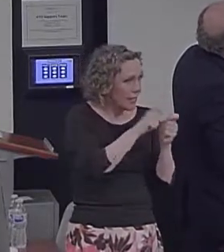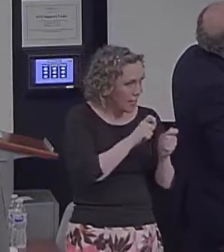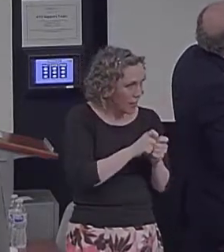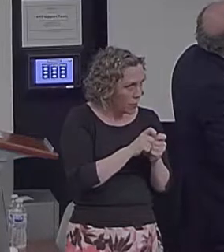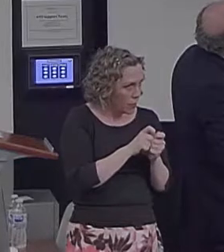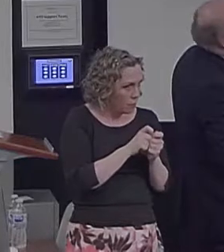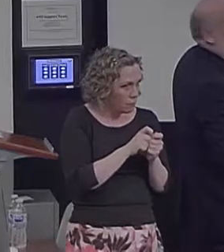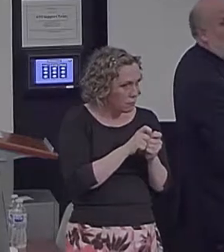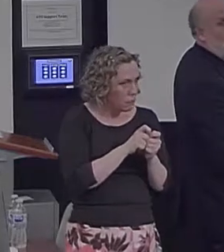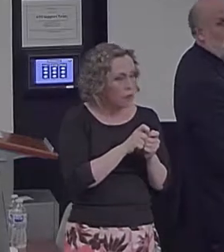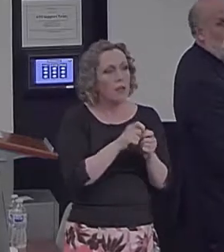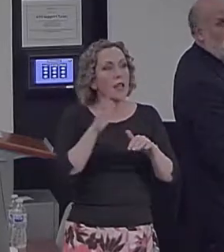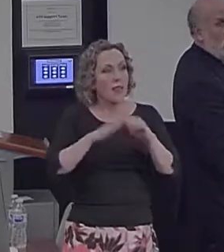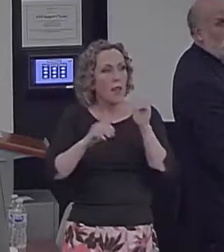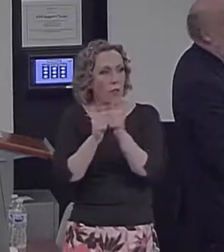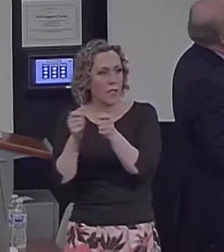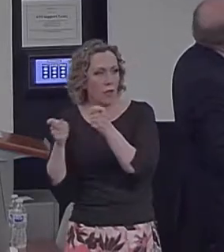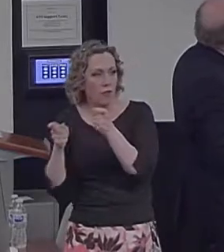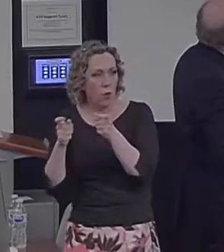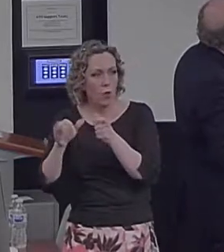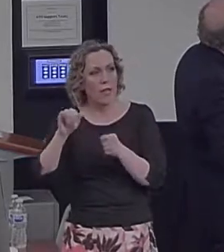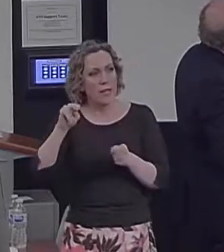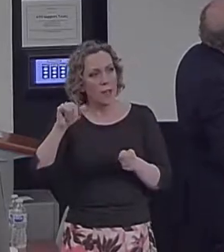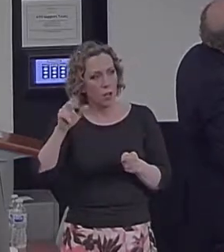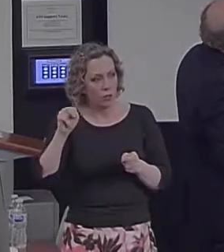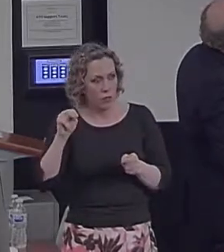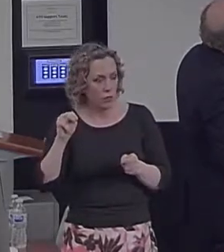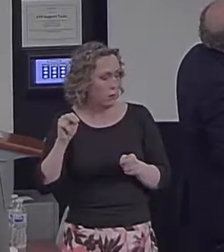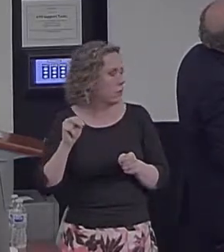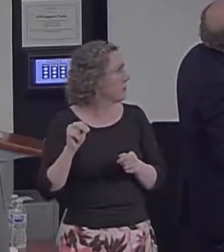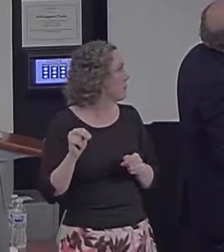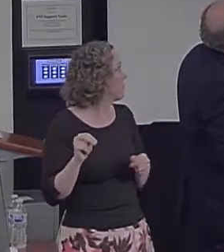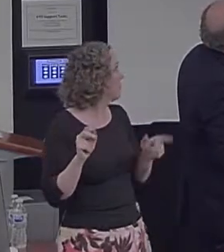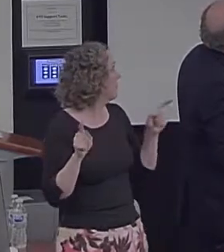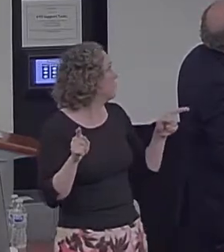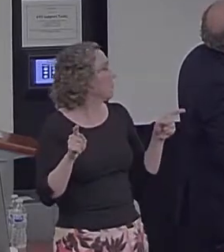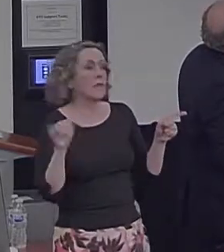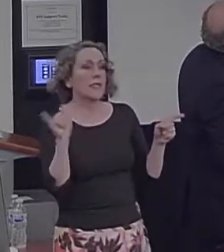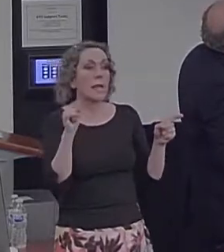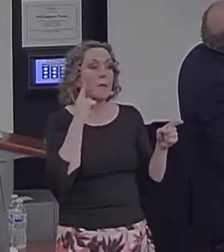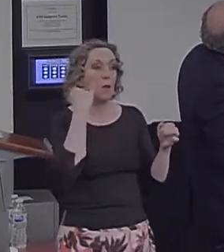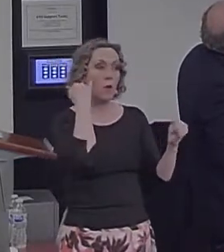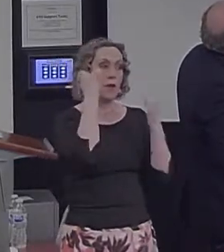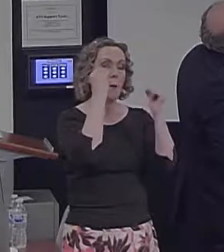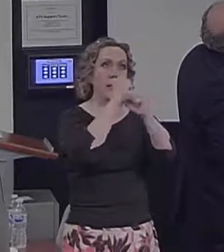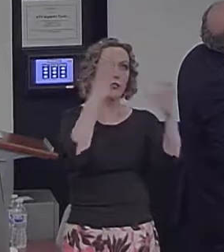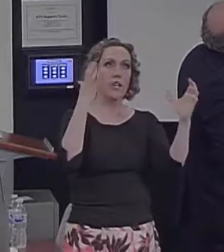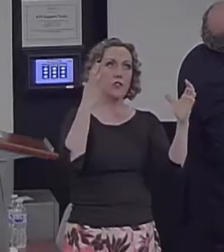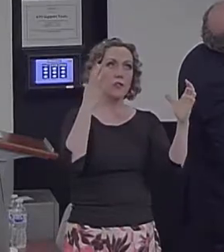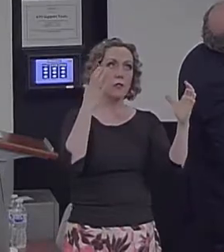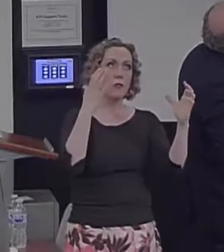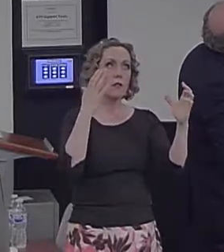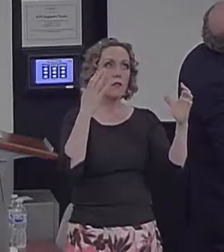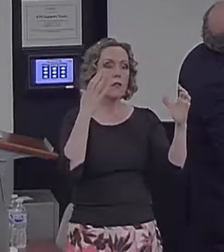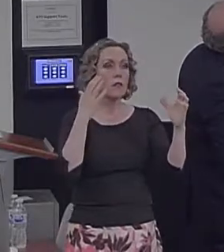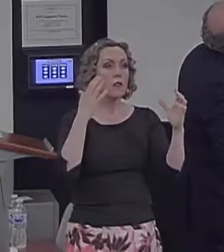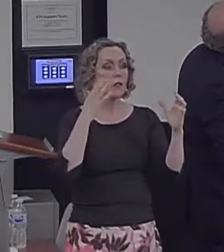they've just had the control induction in a separate session. Same thing for imagination. When they imagine a future experience, they